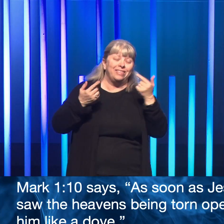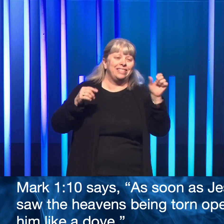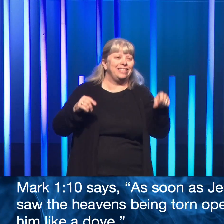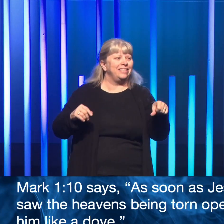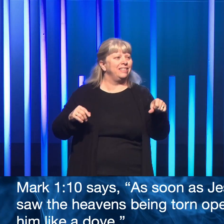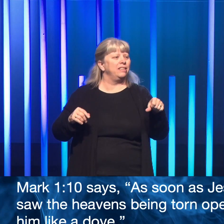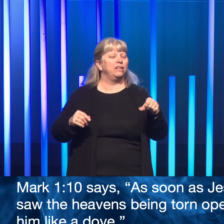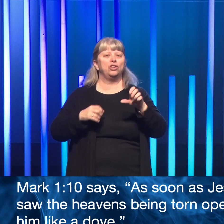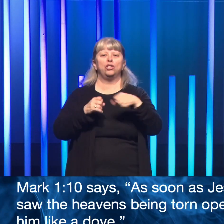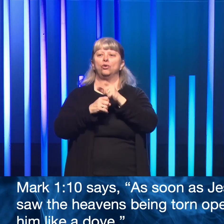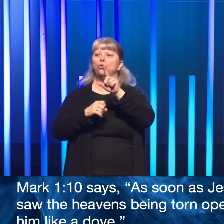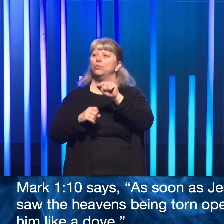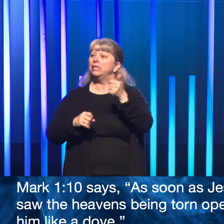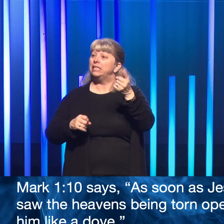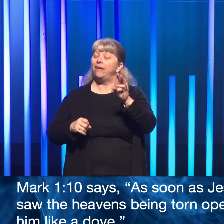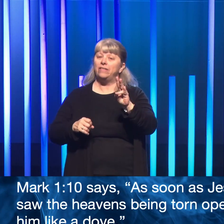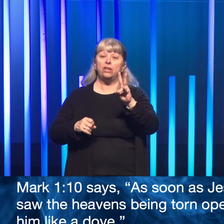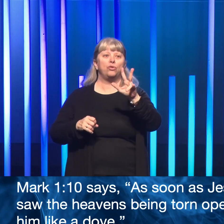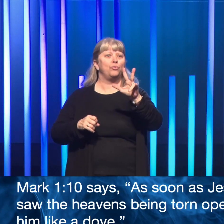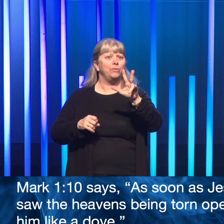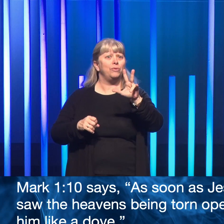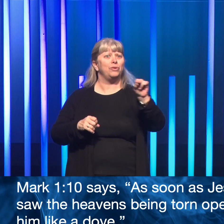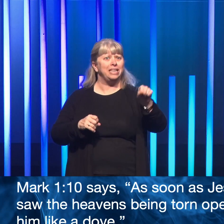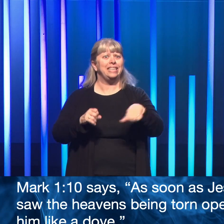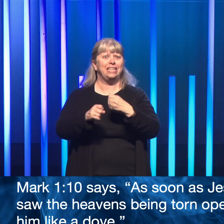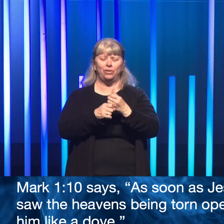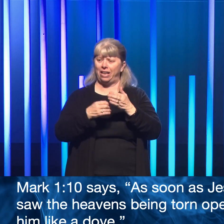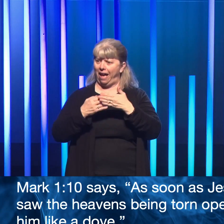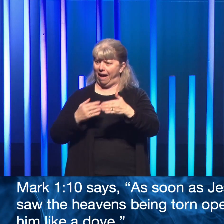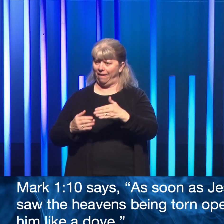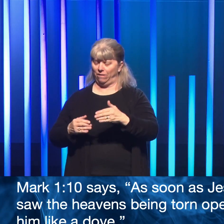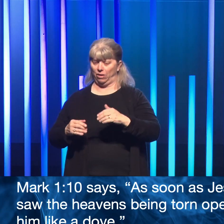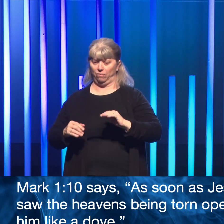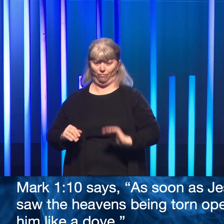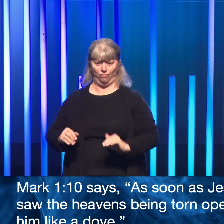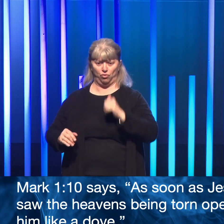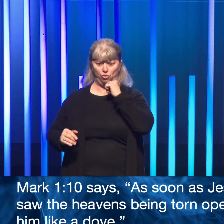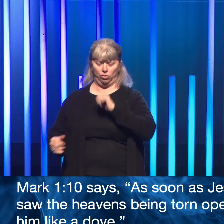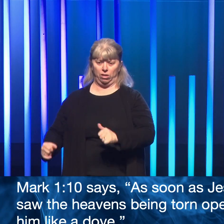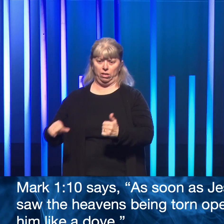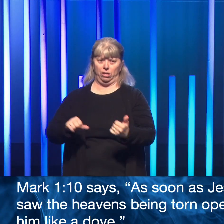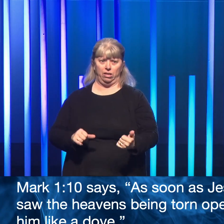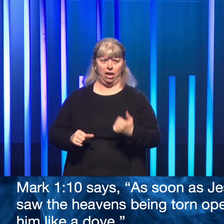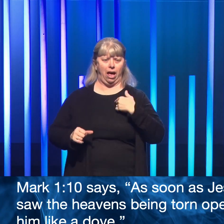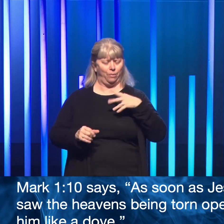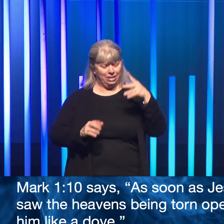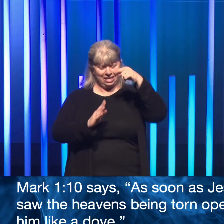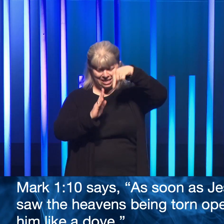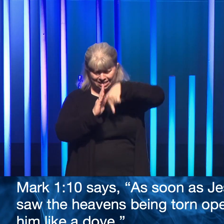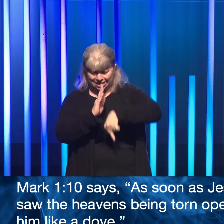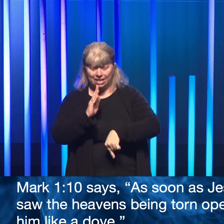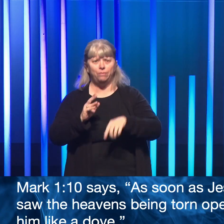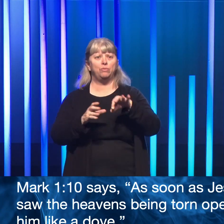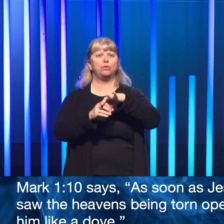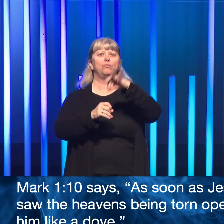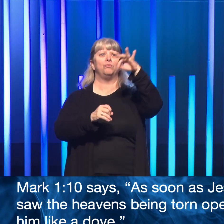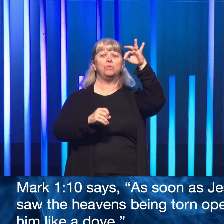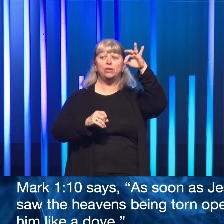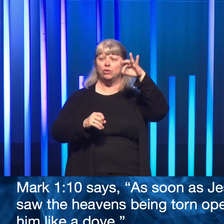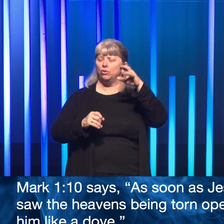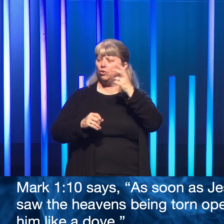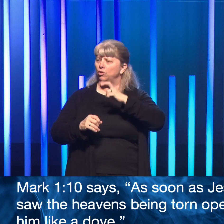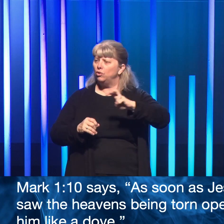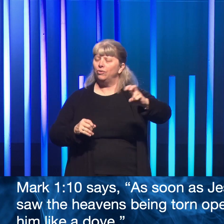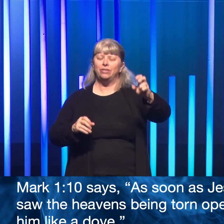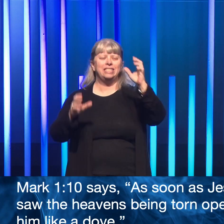In 2017, nearly three decades after I was baptized, I was on a deep spiritual journey to seek and know